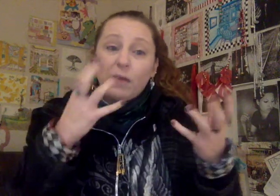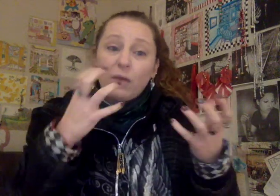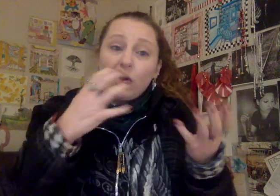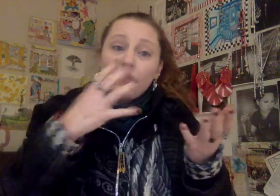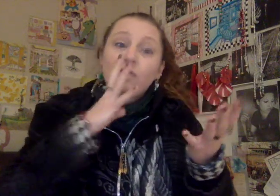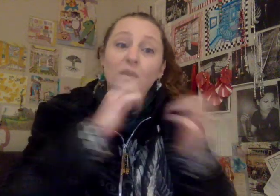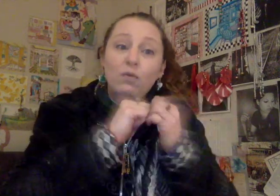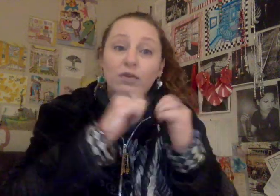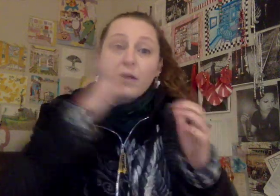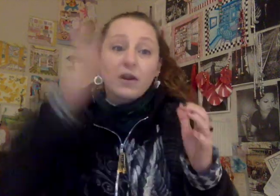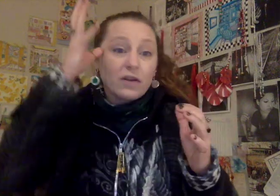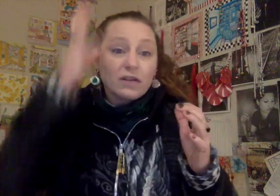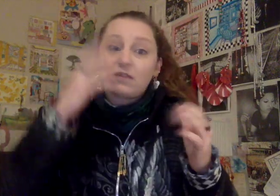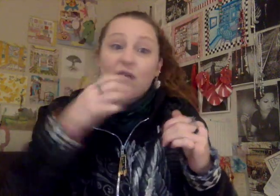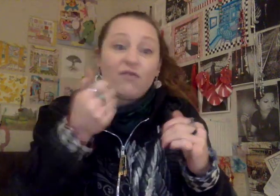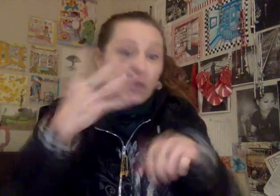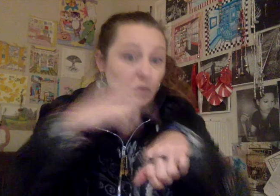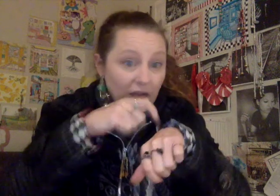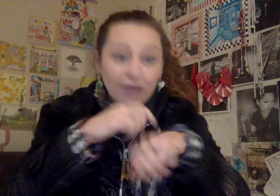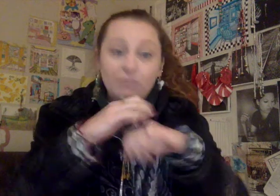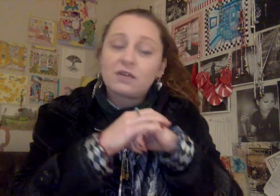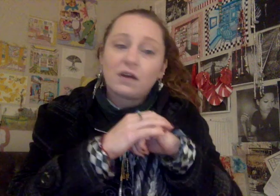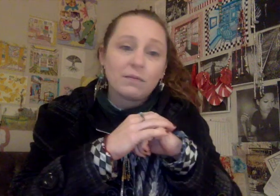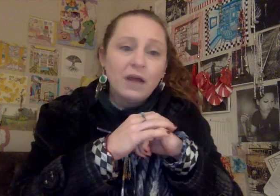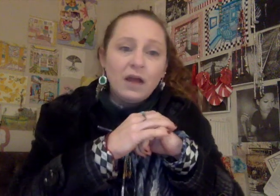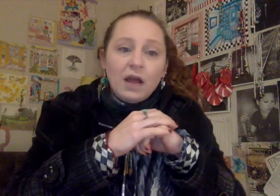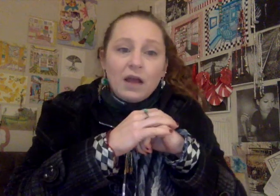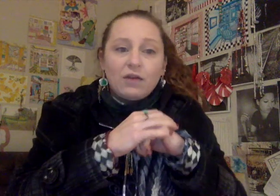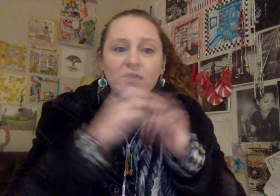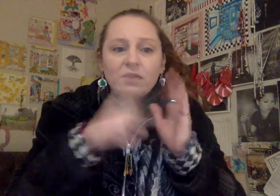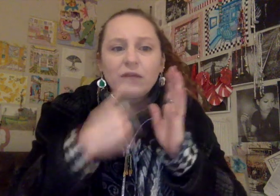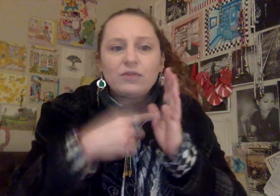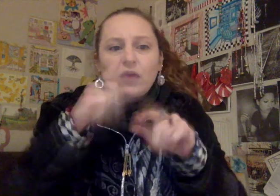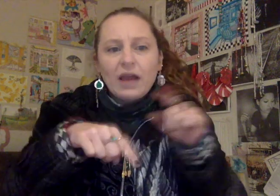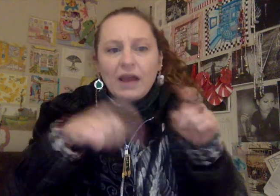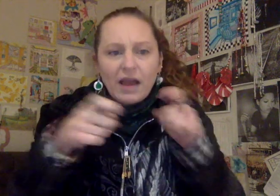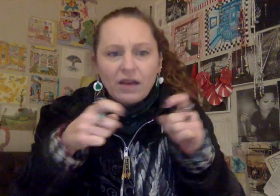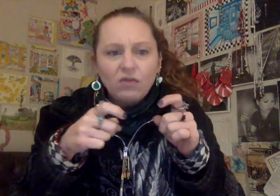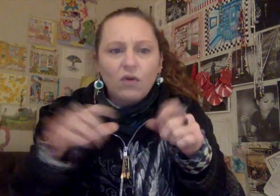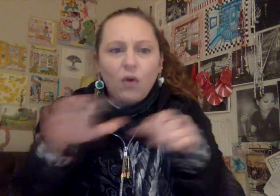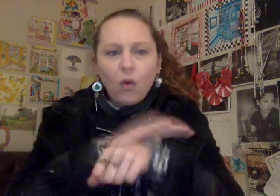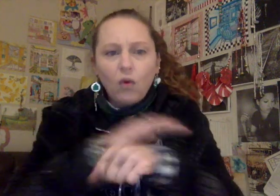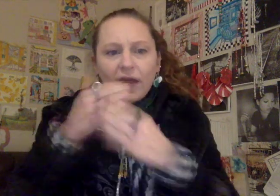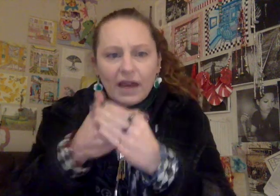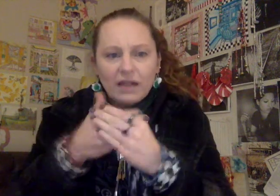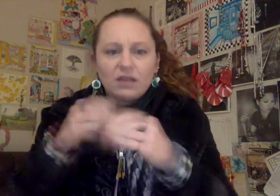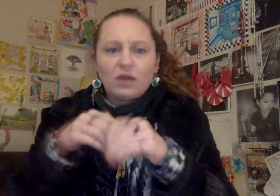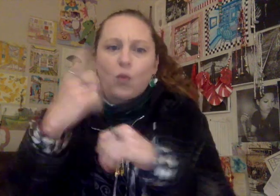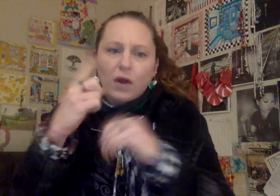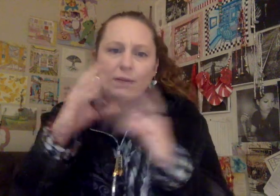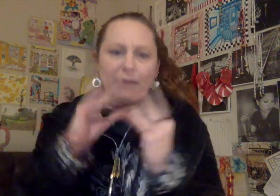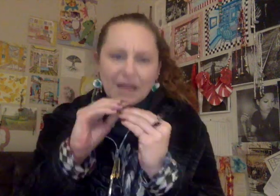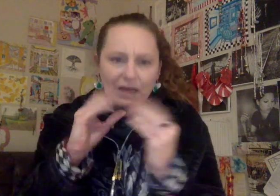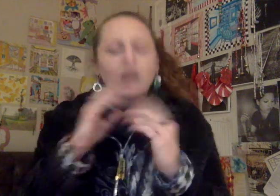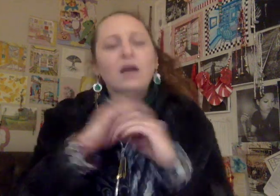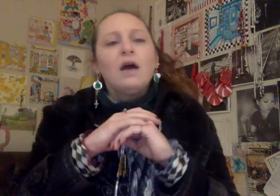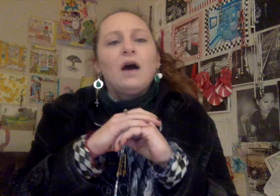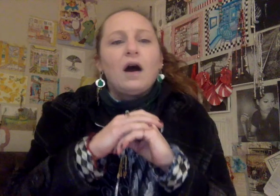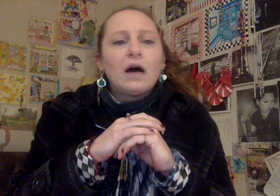might want to talk with the parents a few times. You know, sometimes you can't handle the whole case in one meeting. Um,